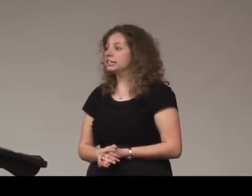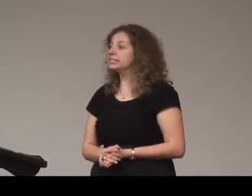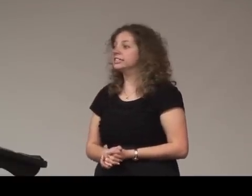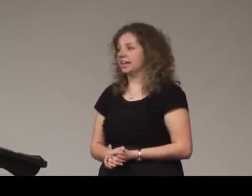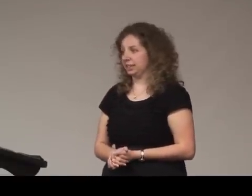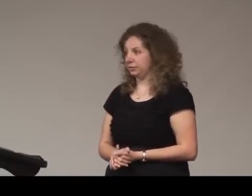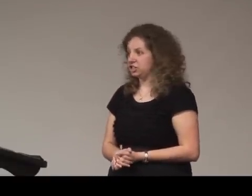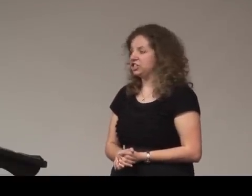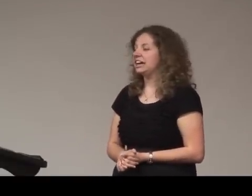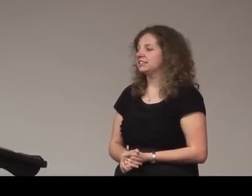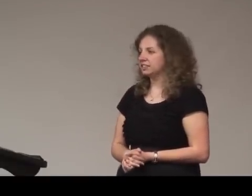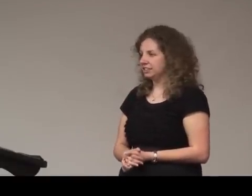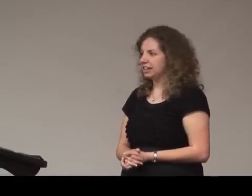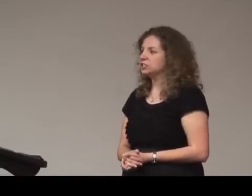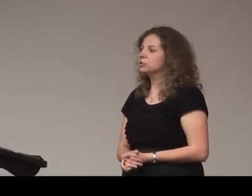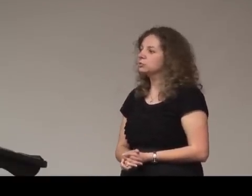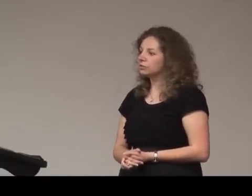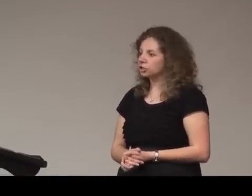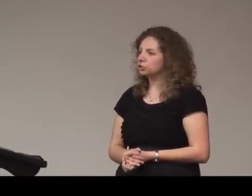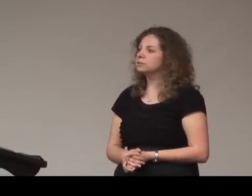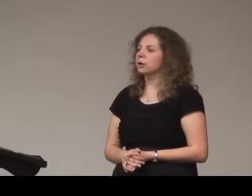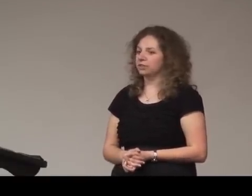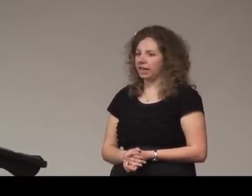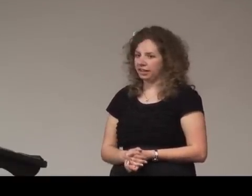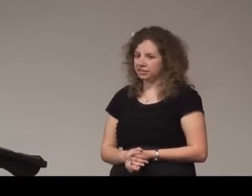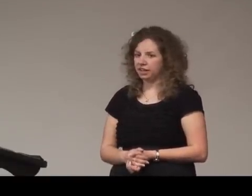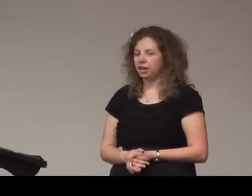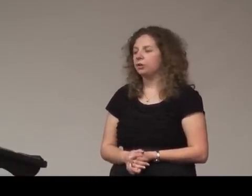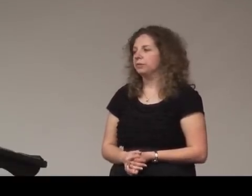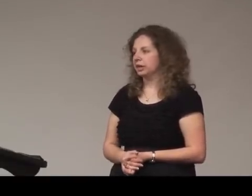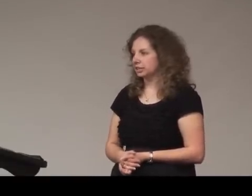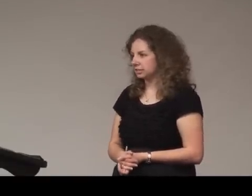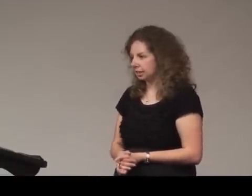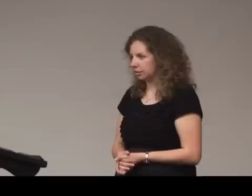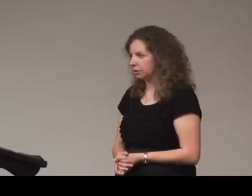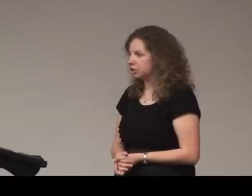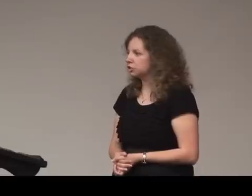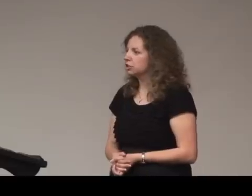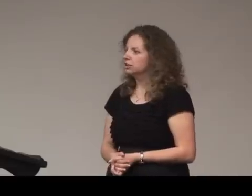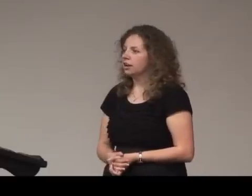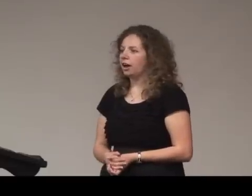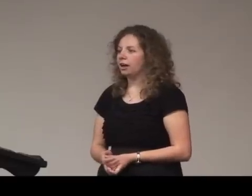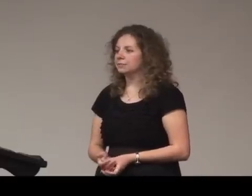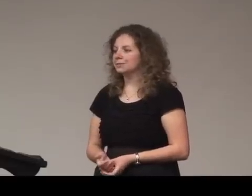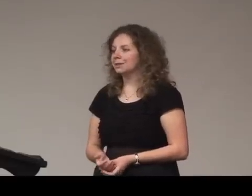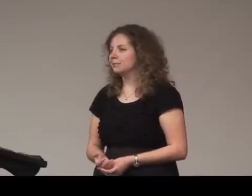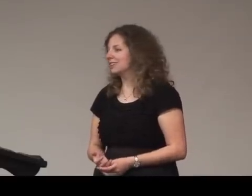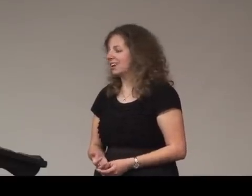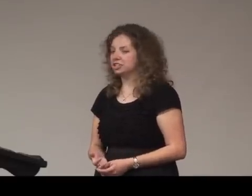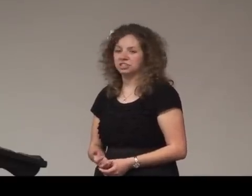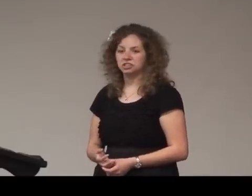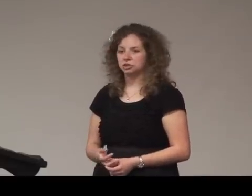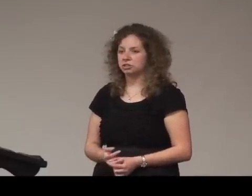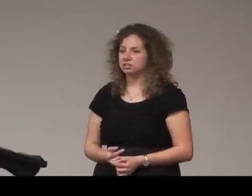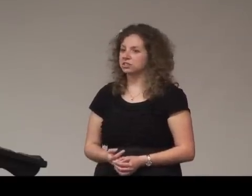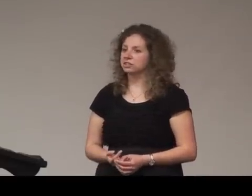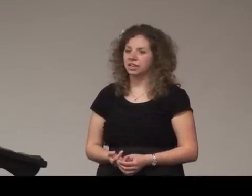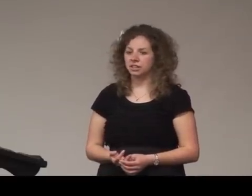Sign Language yes yeah so it's referred to as both ASL or American Sign Language sometimes it kind of just gets shortened to sign